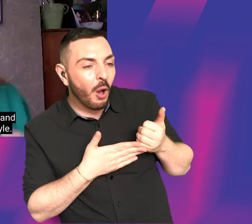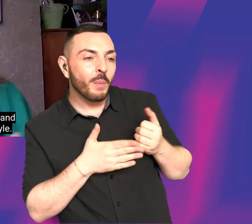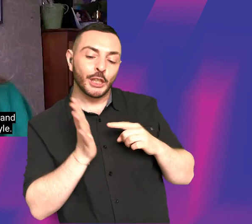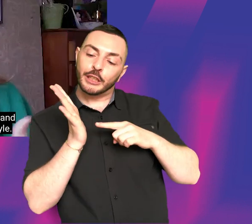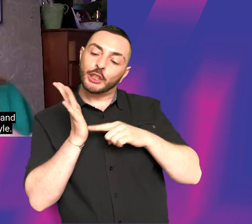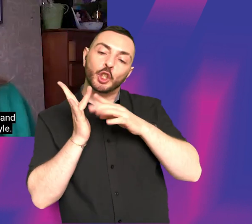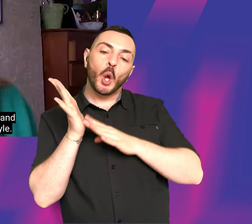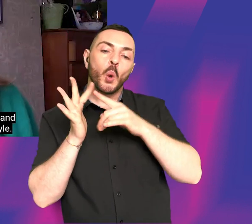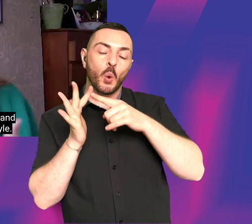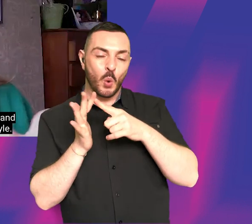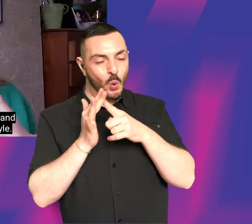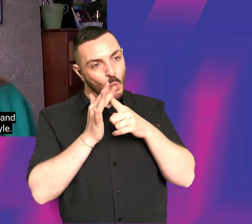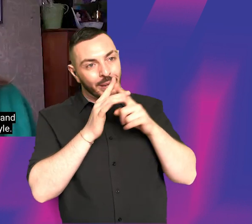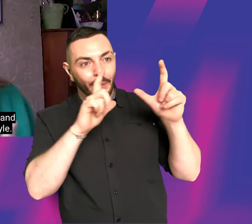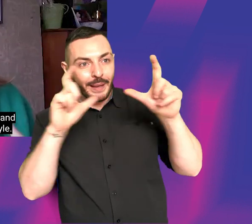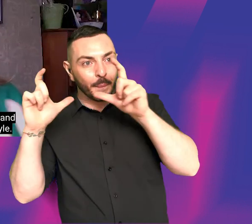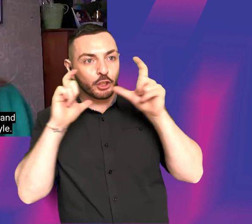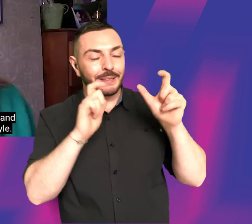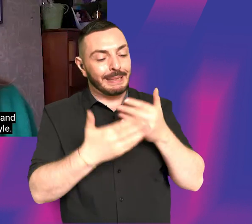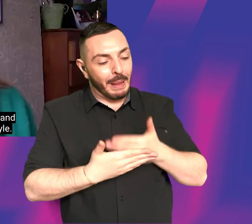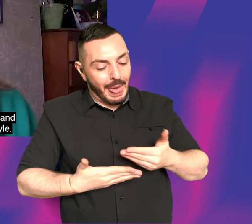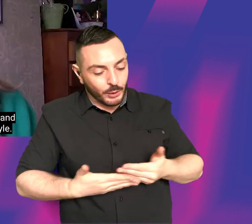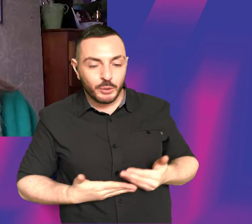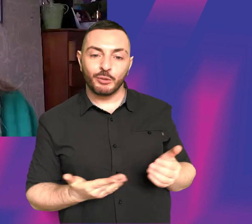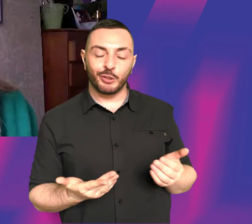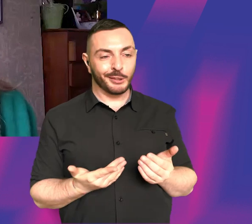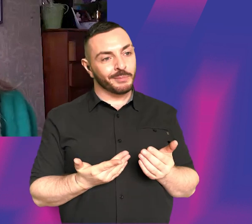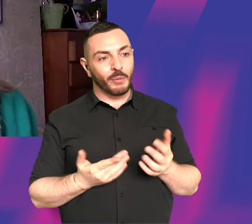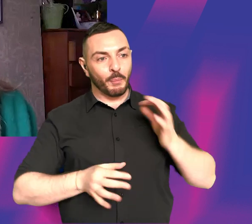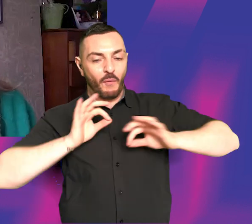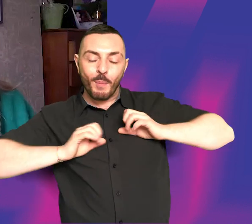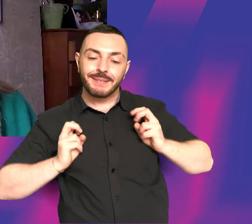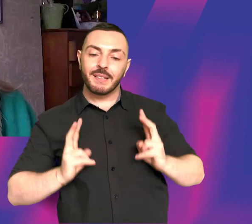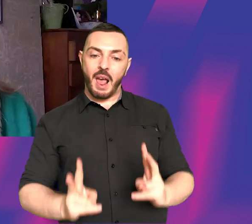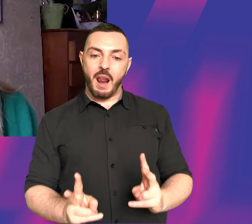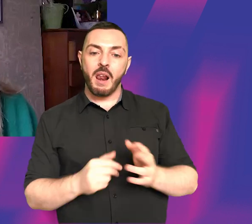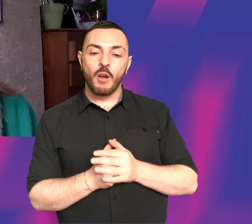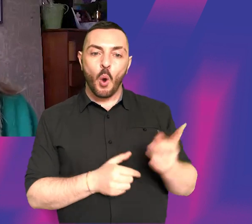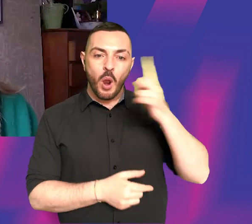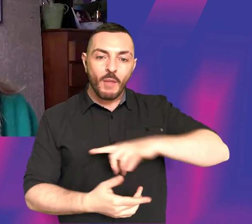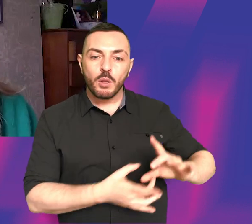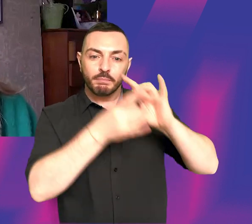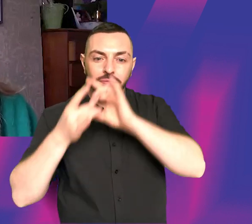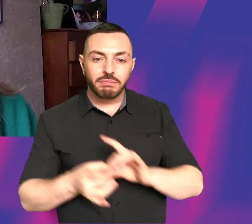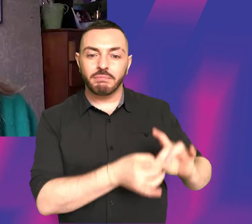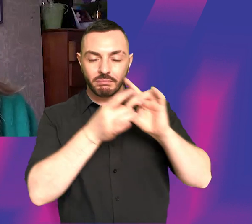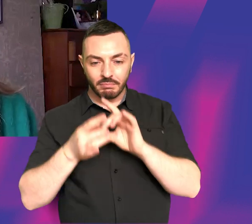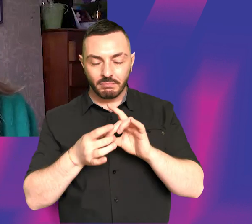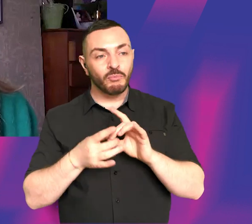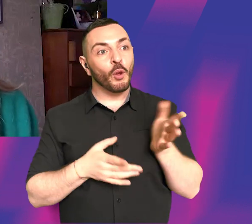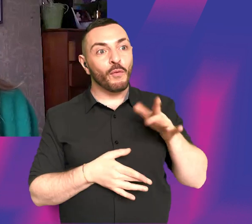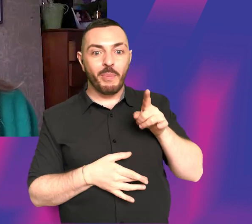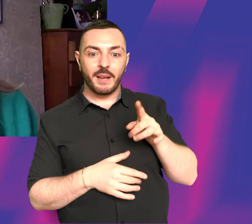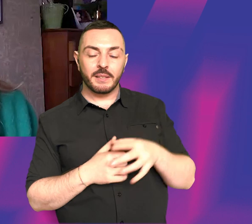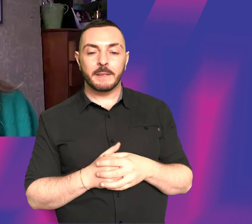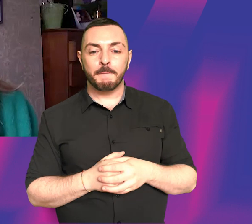tone, and then the images and the language and the performance style, all of those other things were able to sort of come from that. So